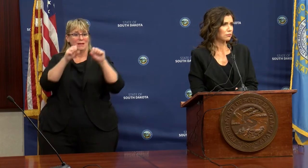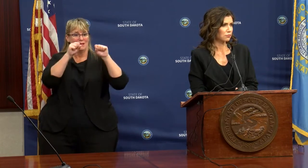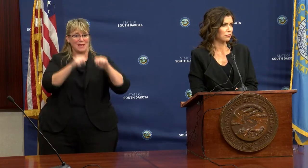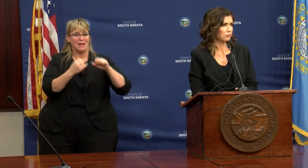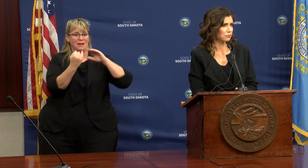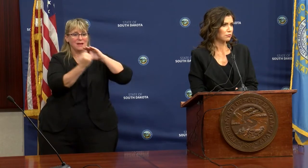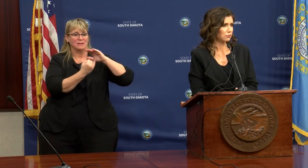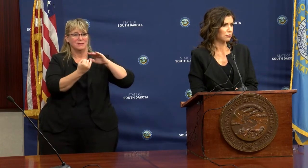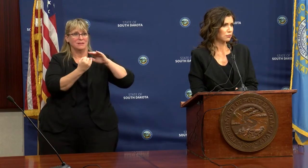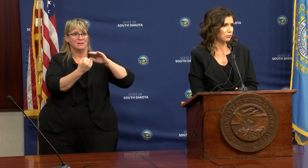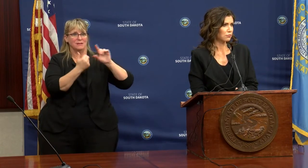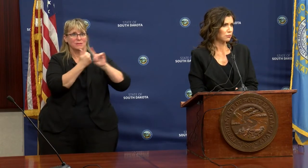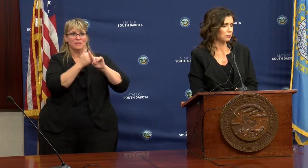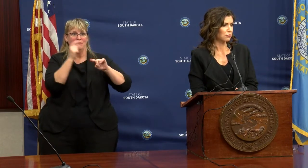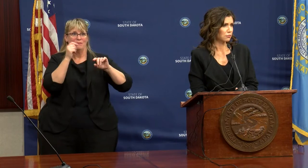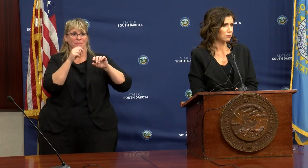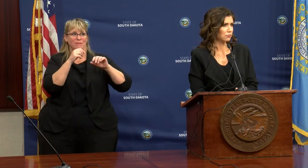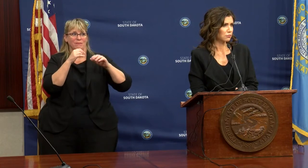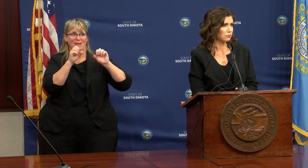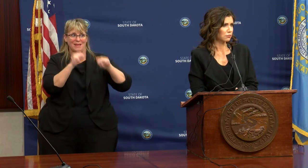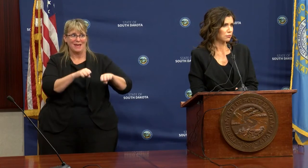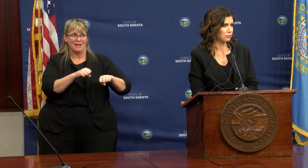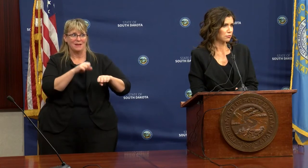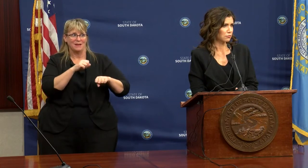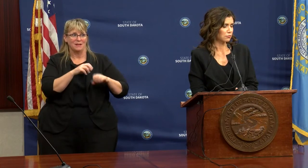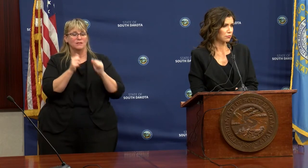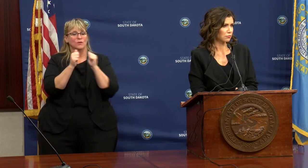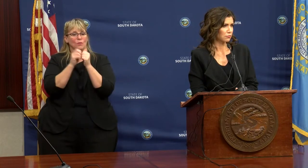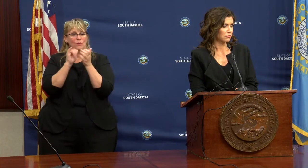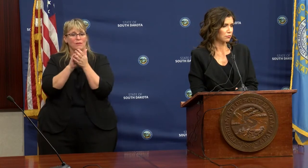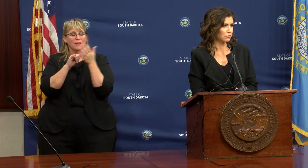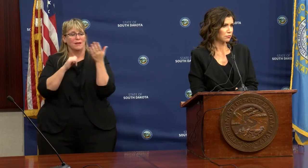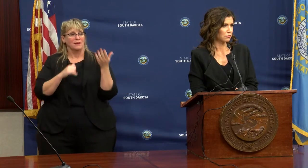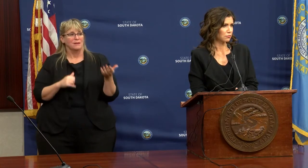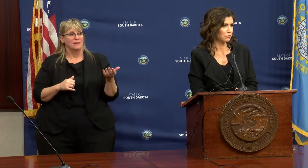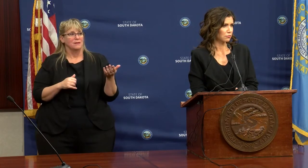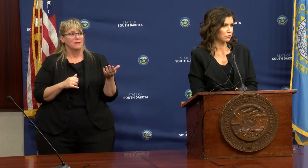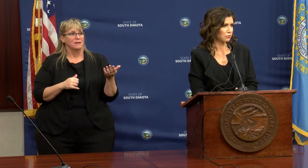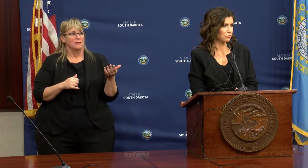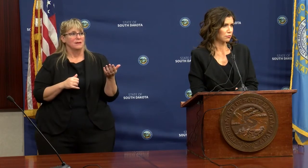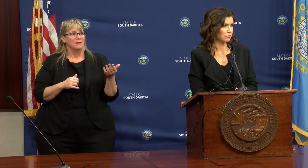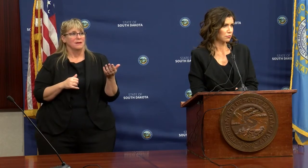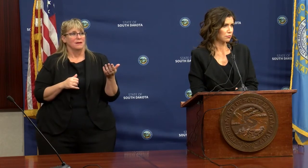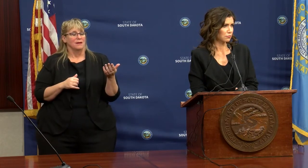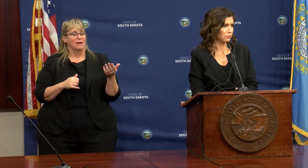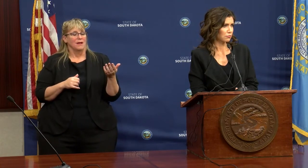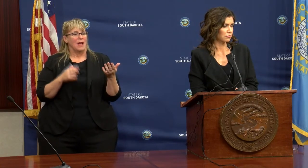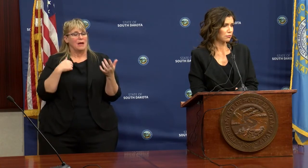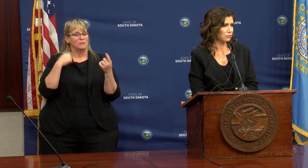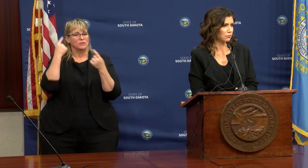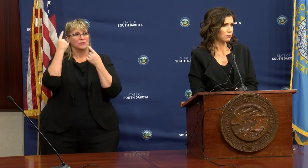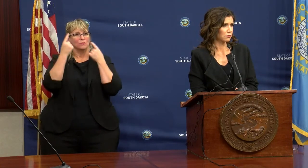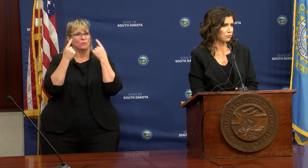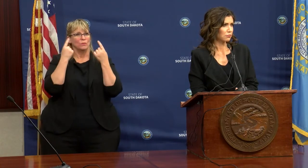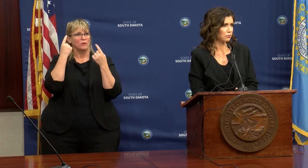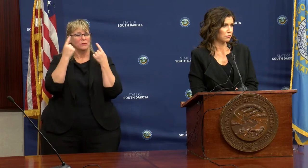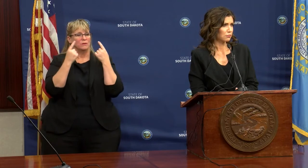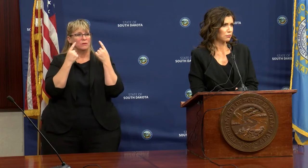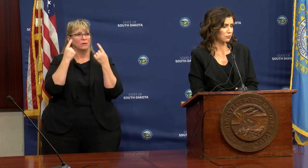isolate themselves. So with that in mind, I'm just sort of wondering how the,